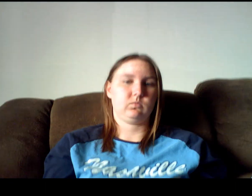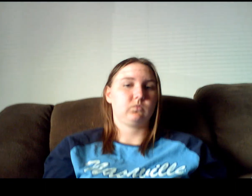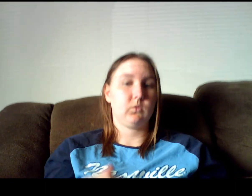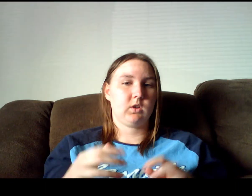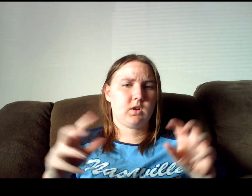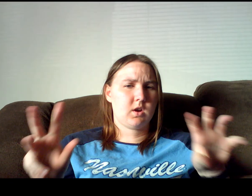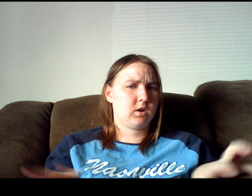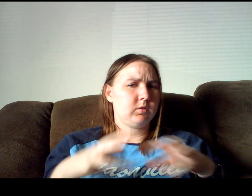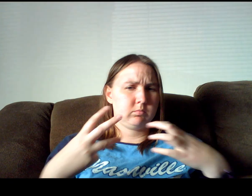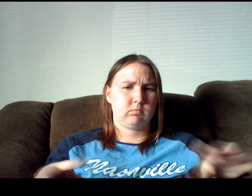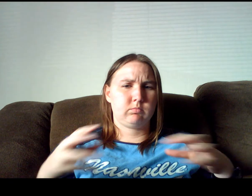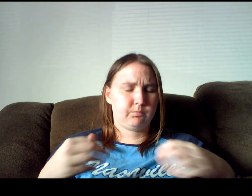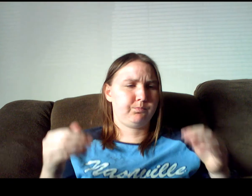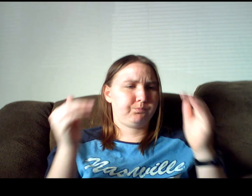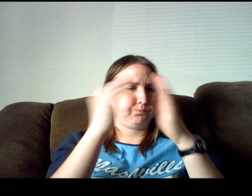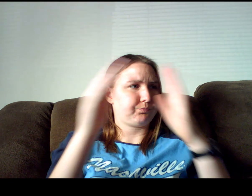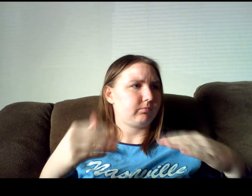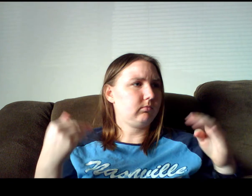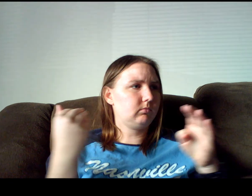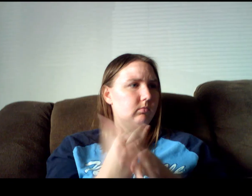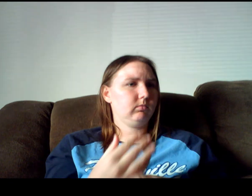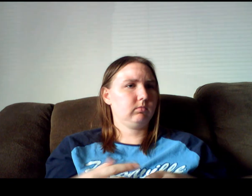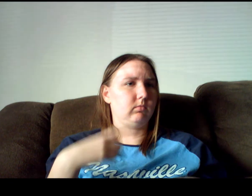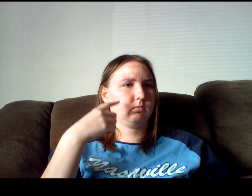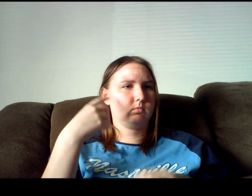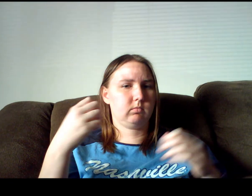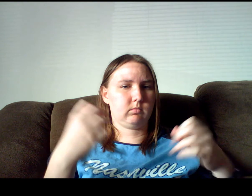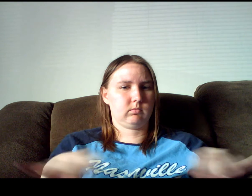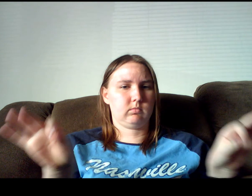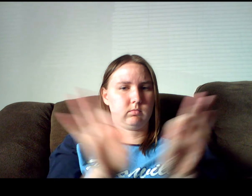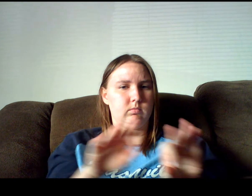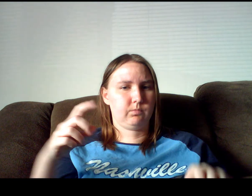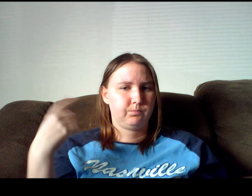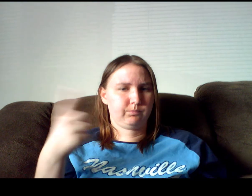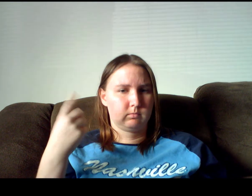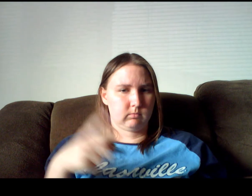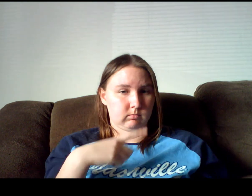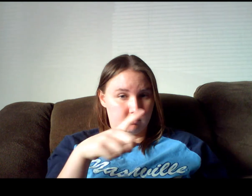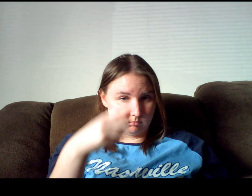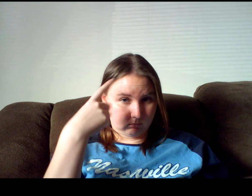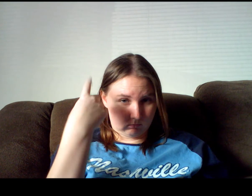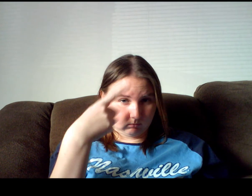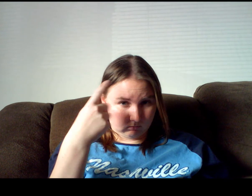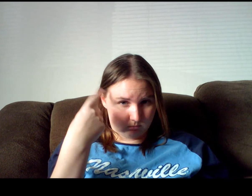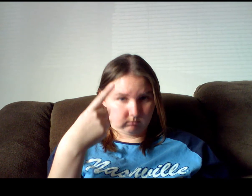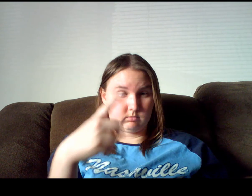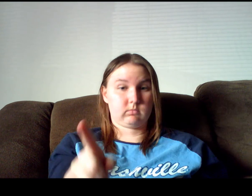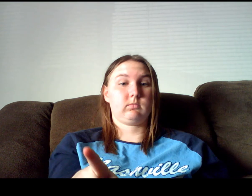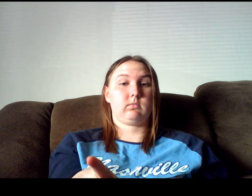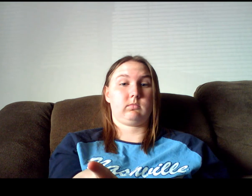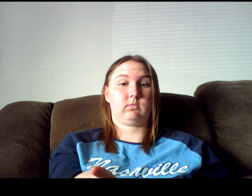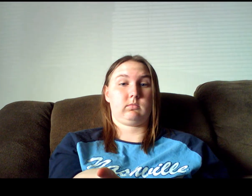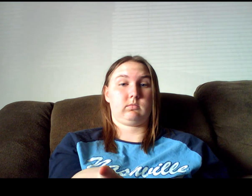Does Fort Worth help Cross your mind